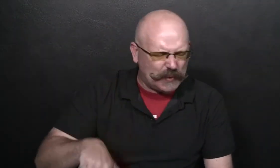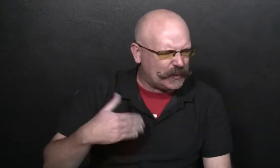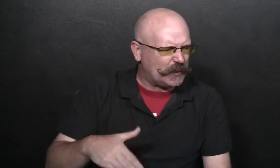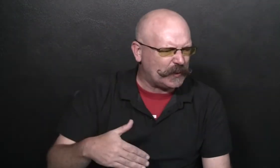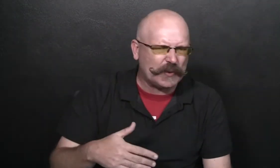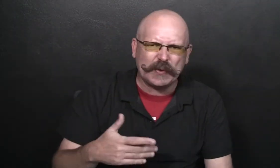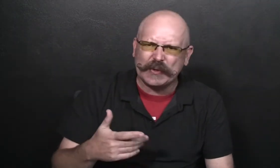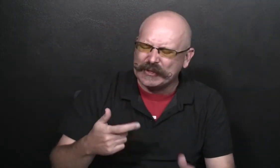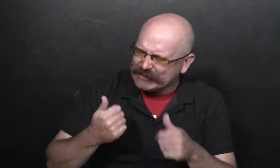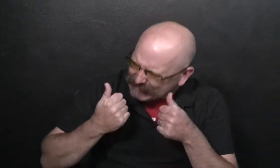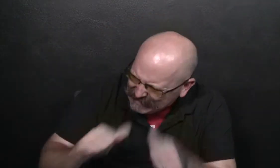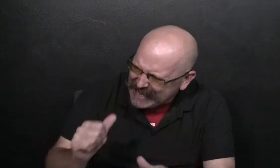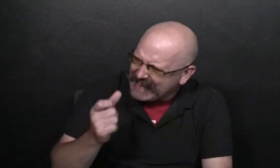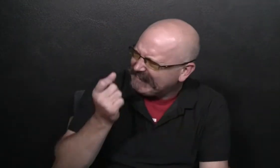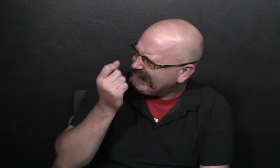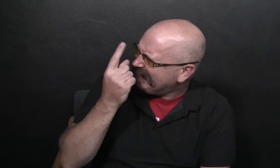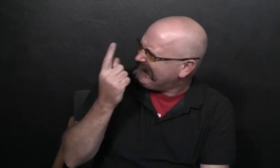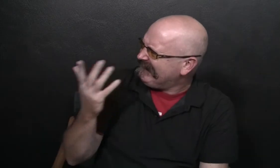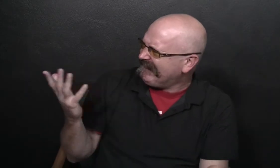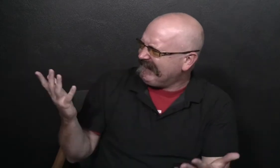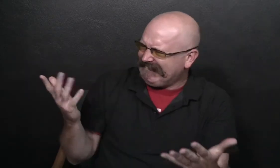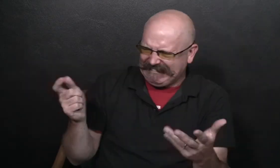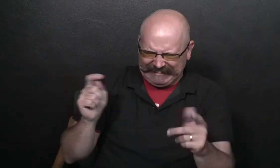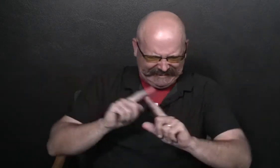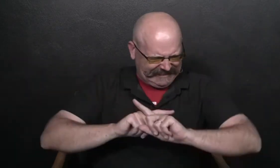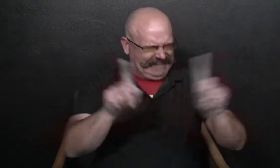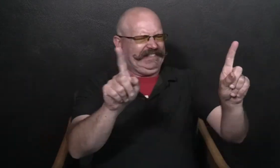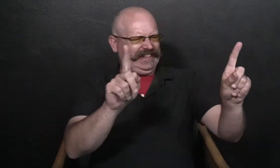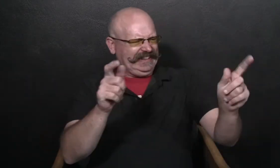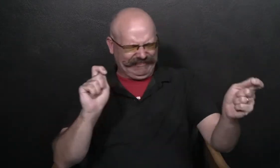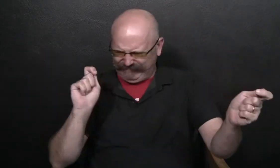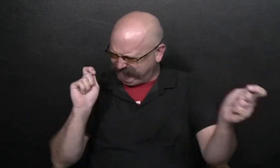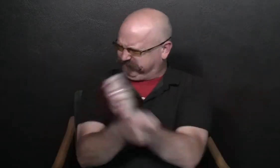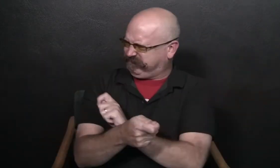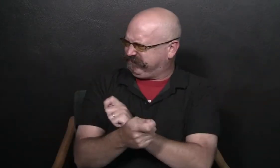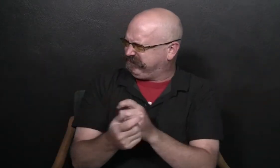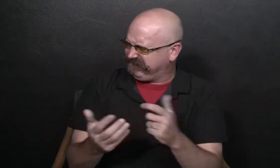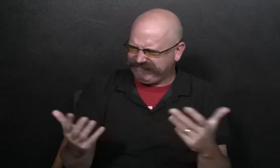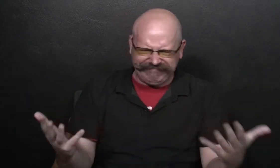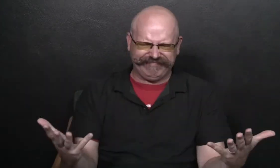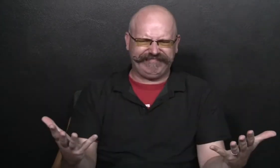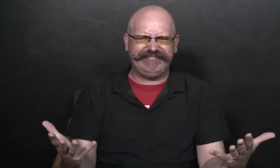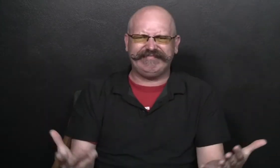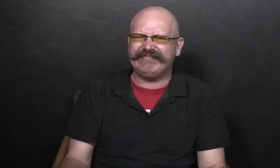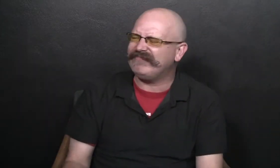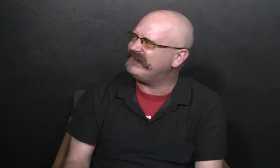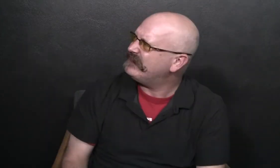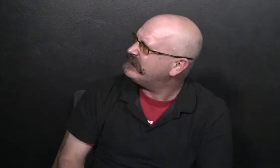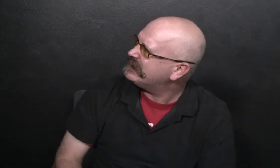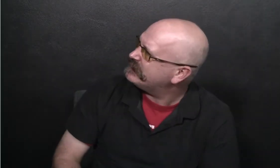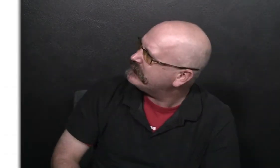Sam got mad, too. It was hard to understand why things were so different.